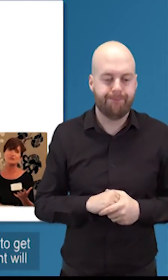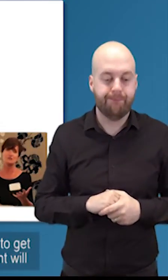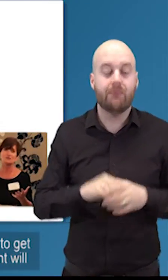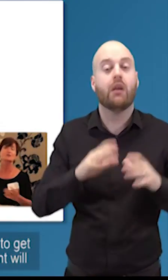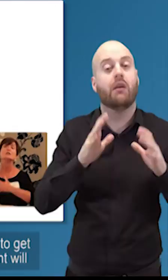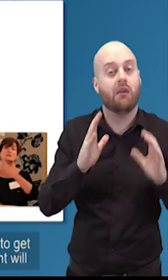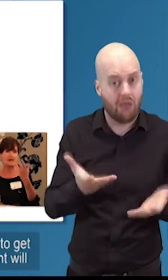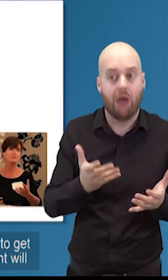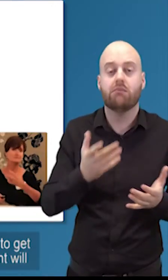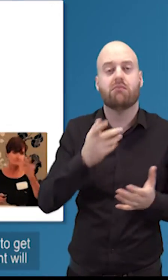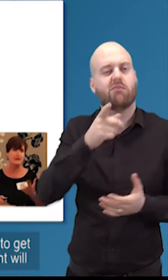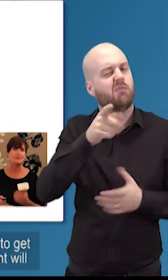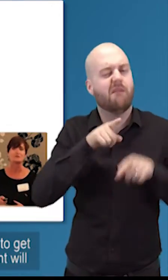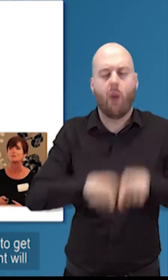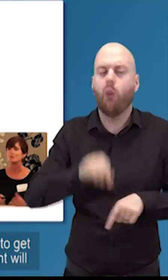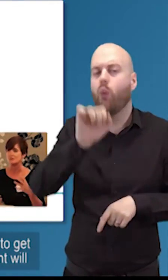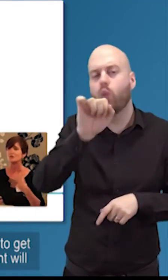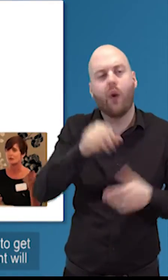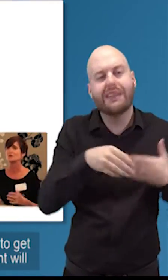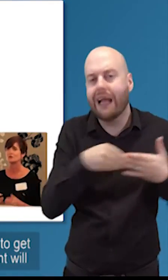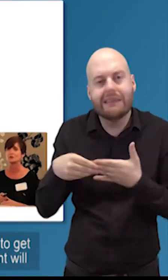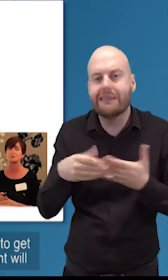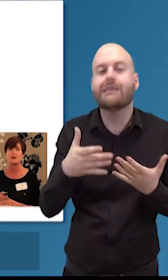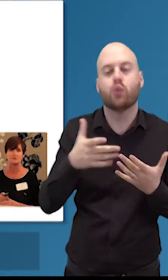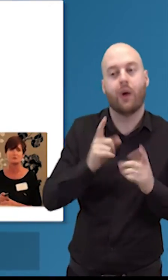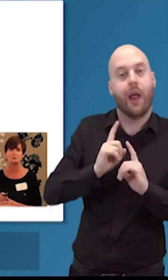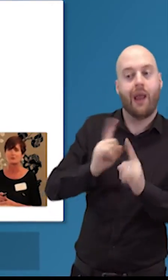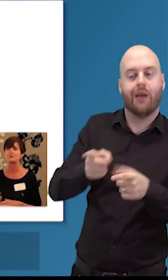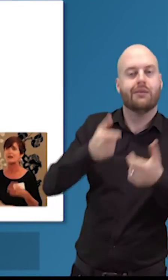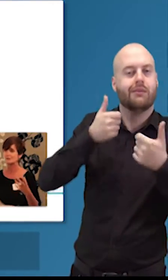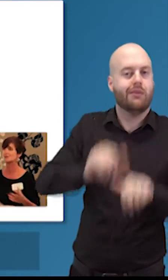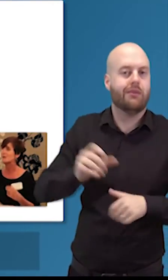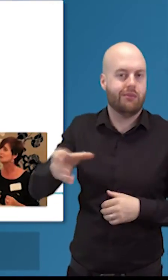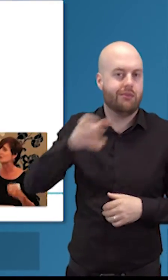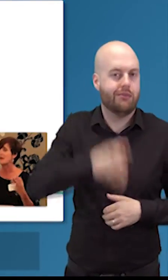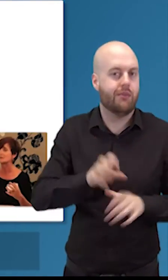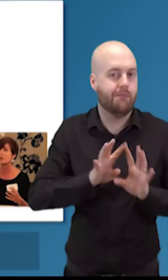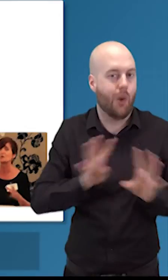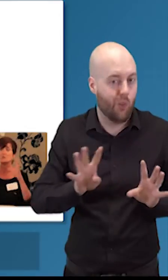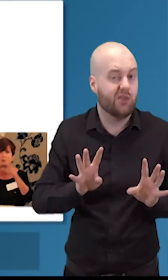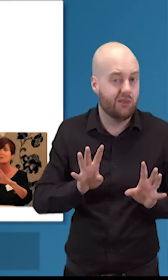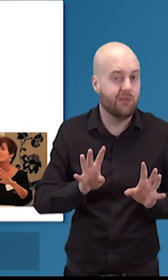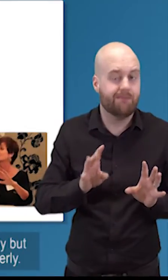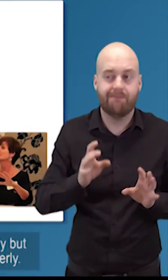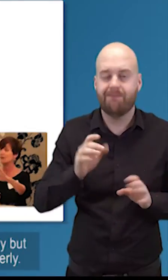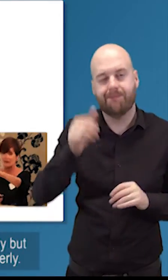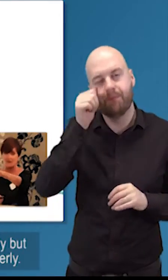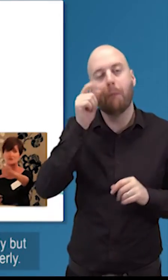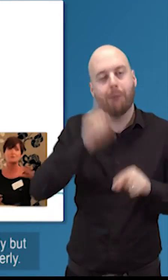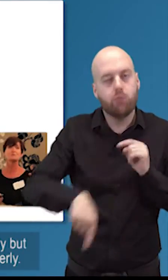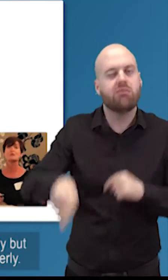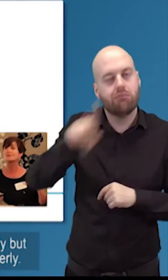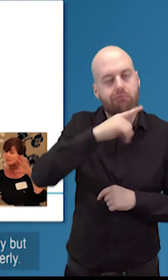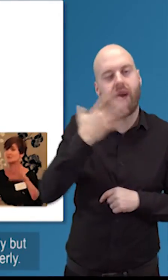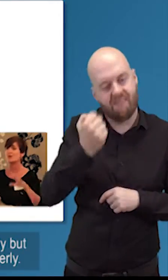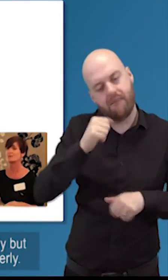do whatever you need to do to get that person on board and your governing doc people will have some rules around that so just make sure that that's followed most people in